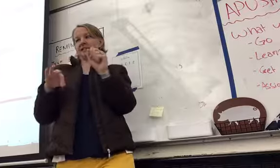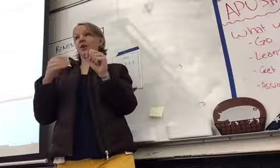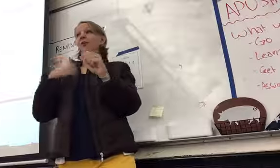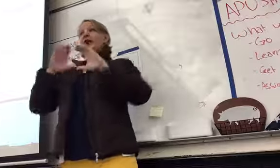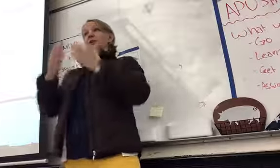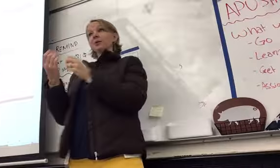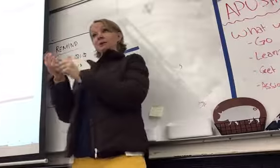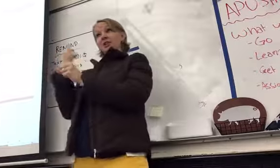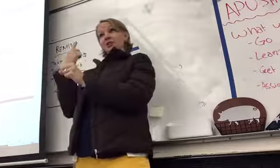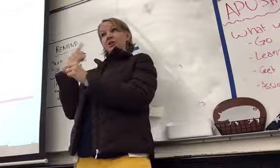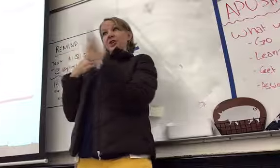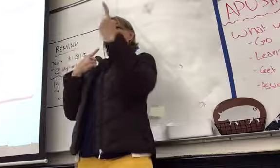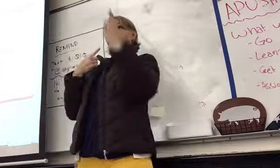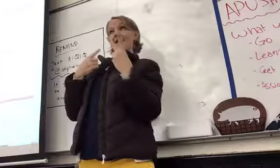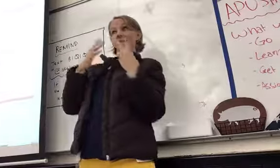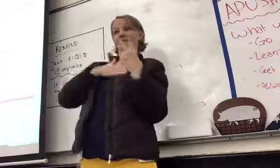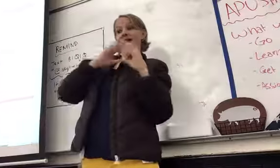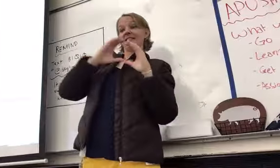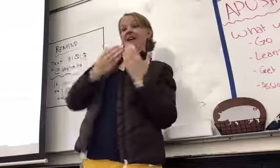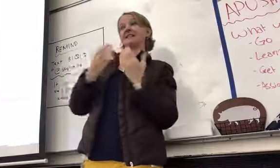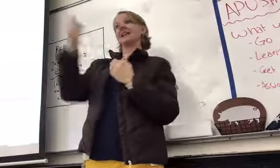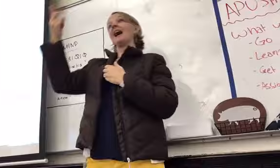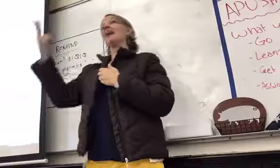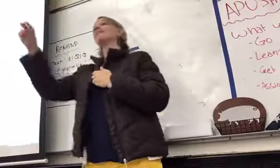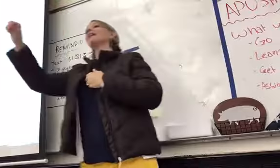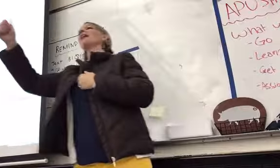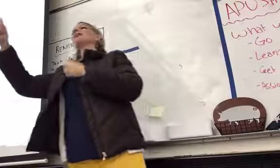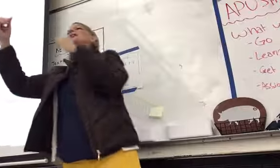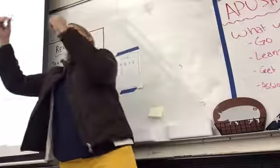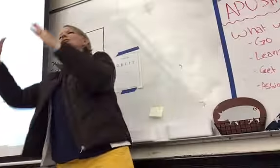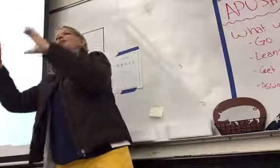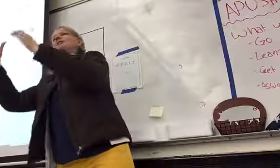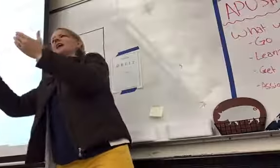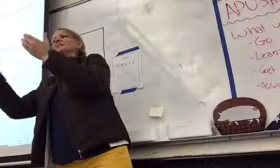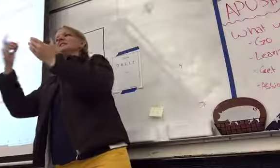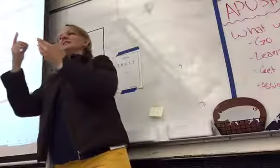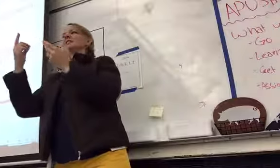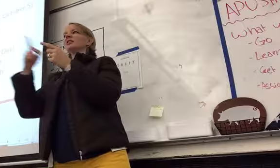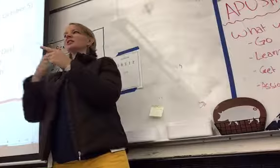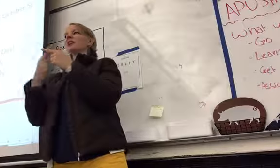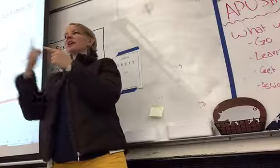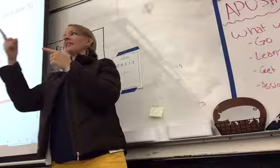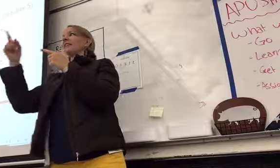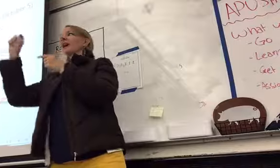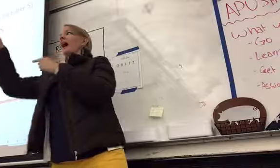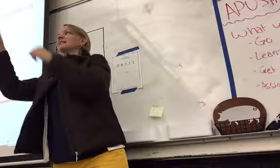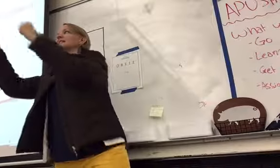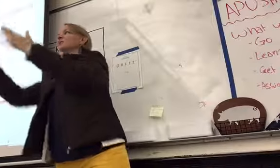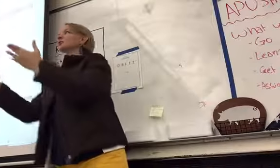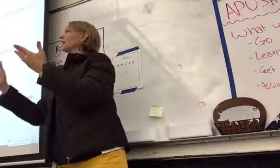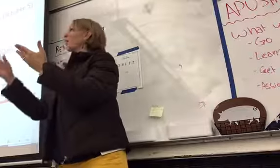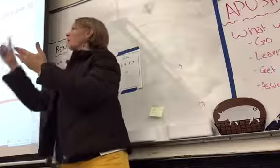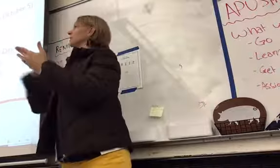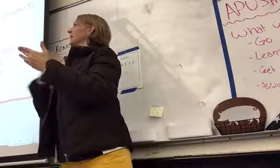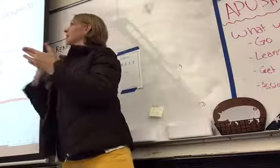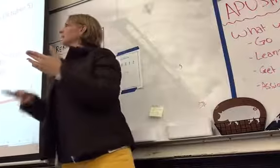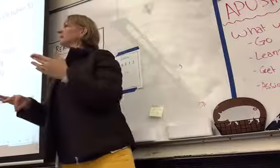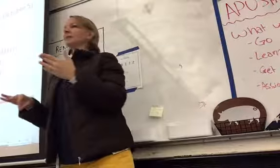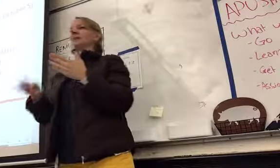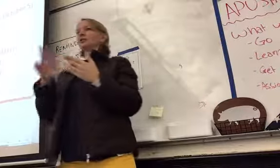half my class, and they invited some people from Pickett's class to help, and they were like, oh, so where's my credit for the project? It's like, no, it's an assignment for my class. You can't